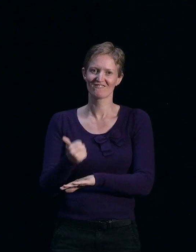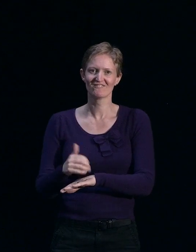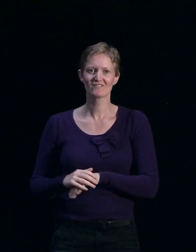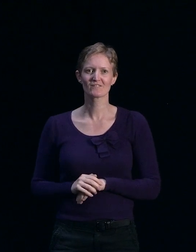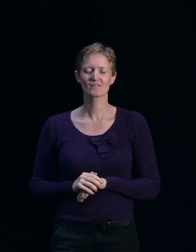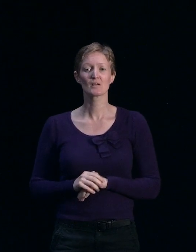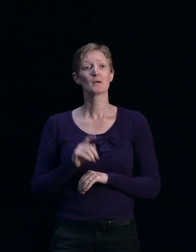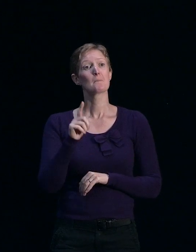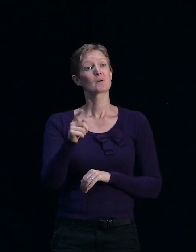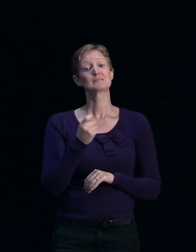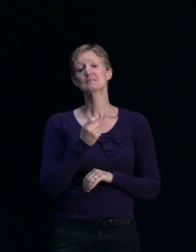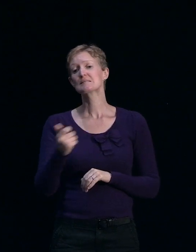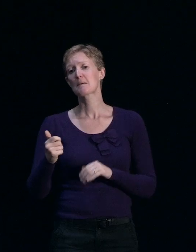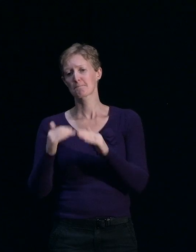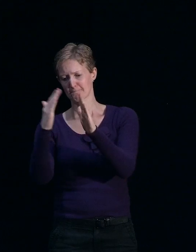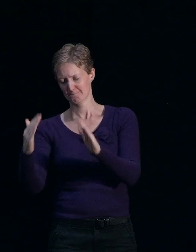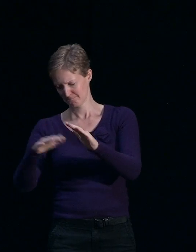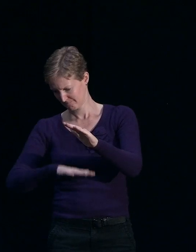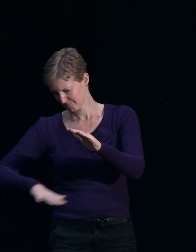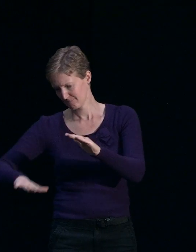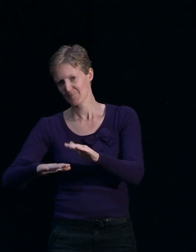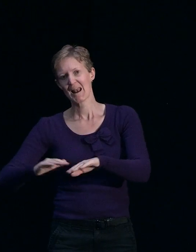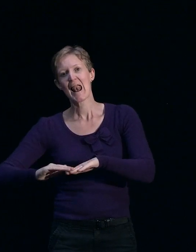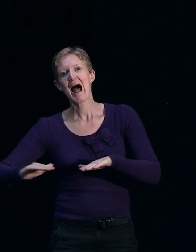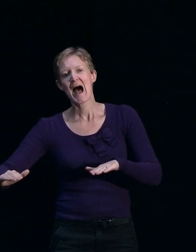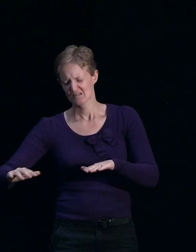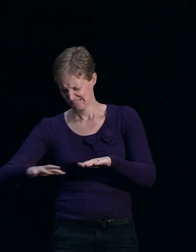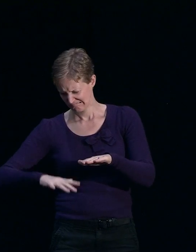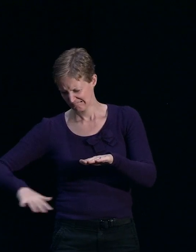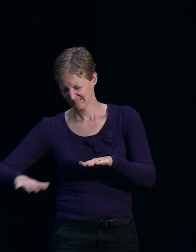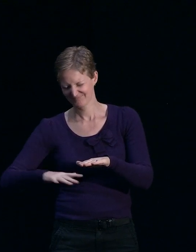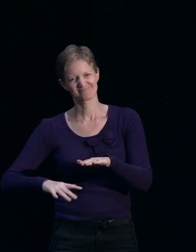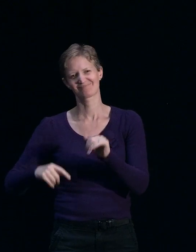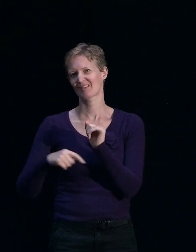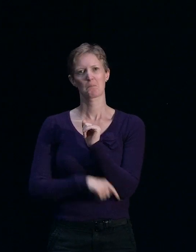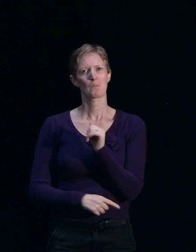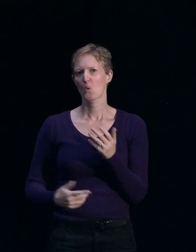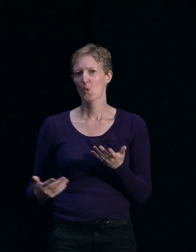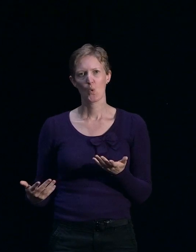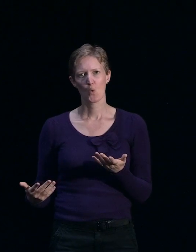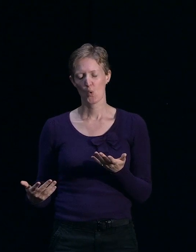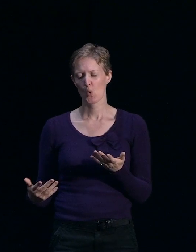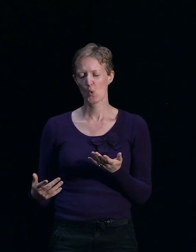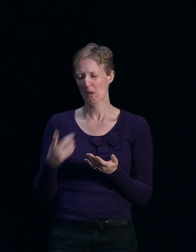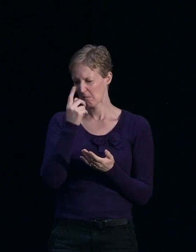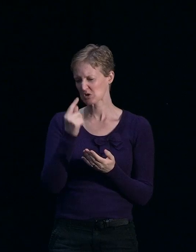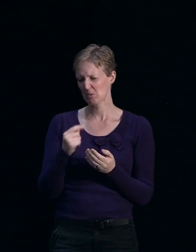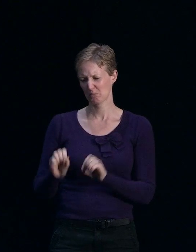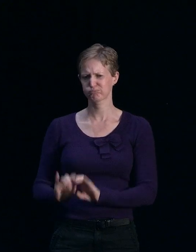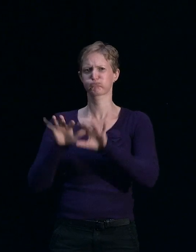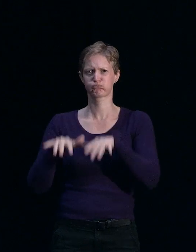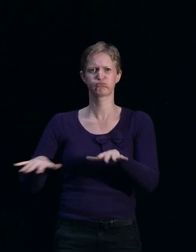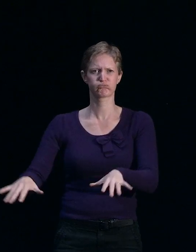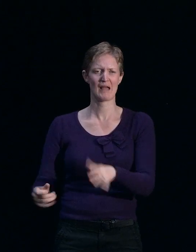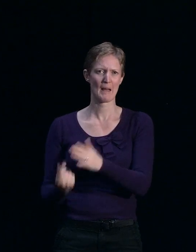Unfortunately, in some other areas the land is relatively poor quality or has a very high propensity for the liquefaction to occur in it,